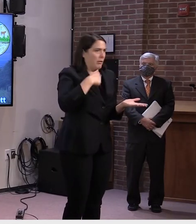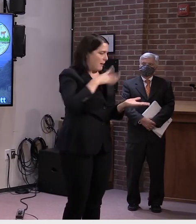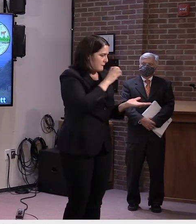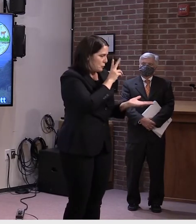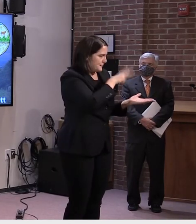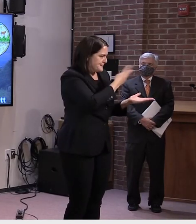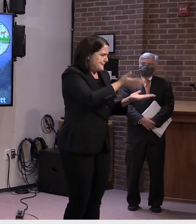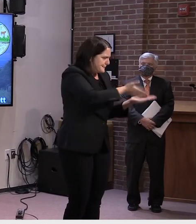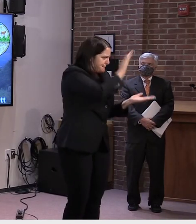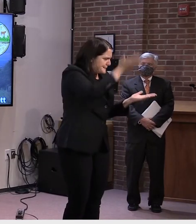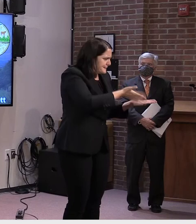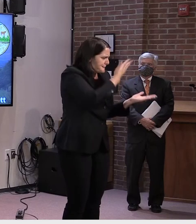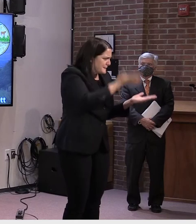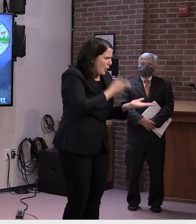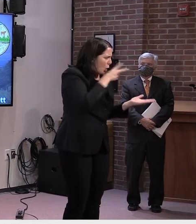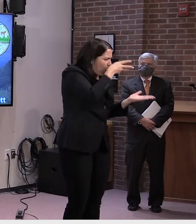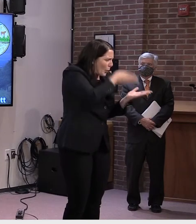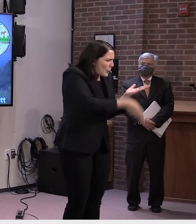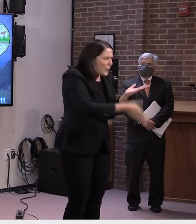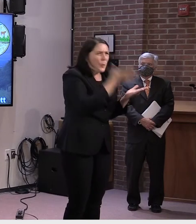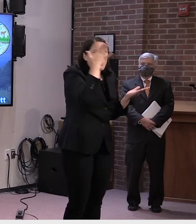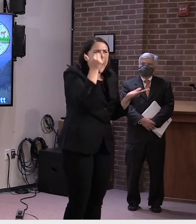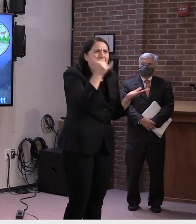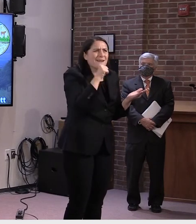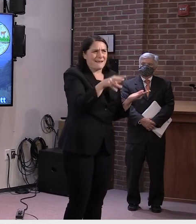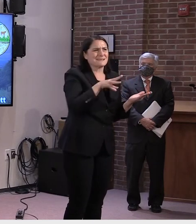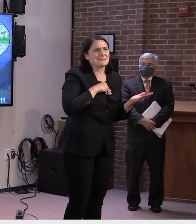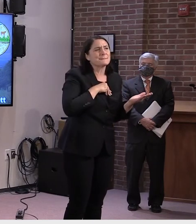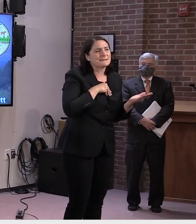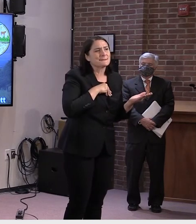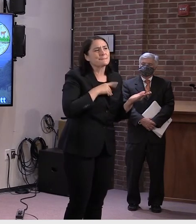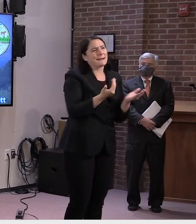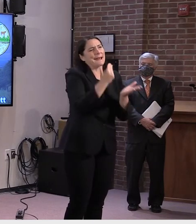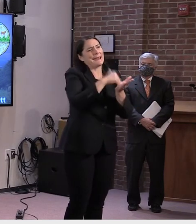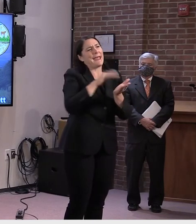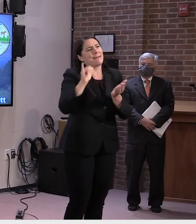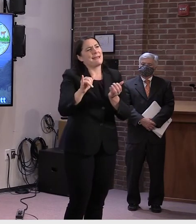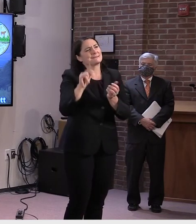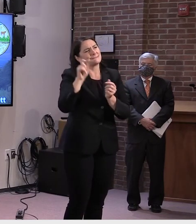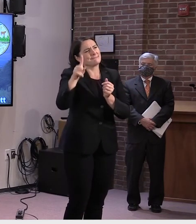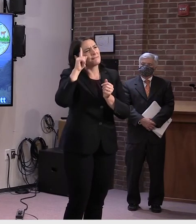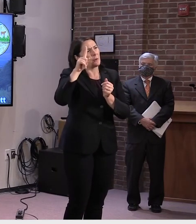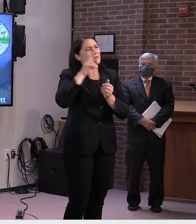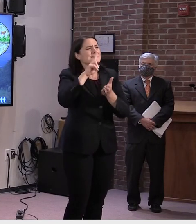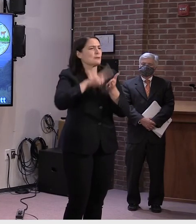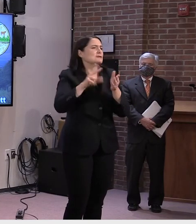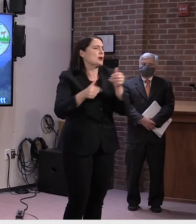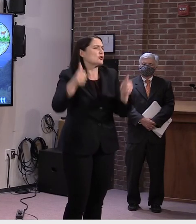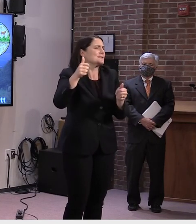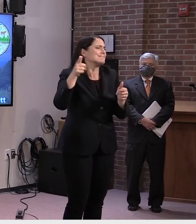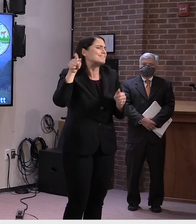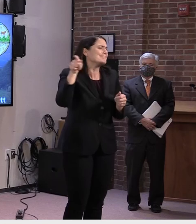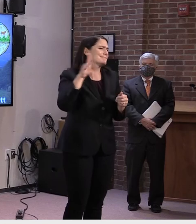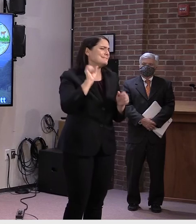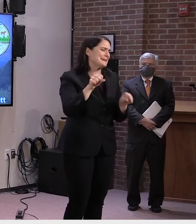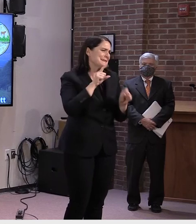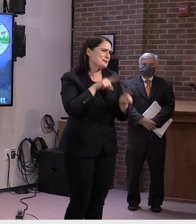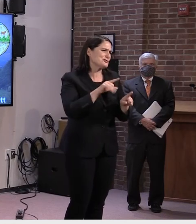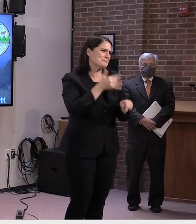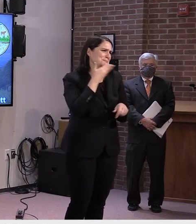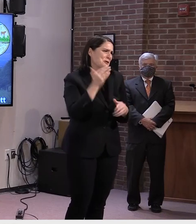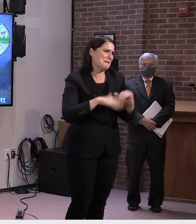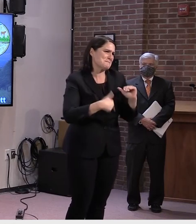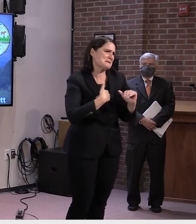again, probably a better question for the, uh, Secretary Gondos. Yeah. Okay. Thank you very much. Yeah.